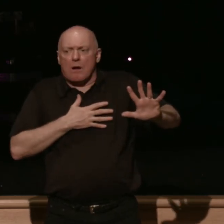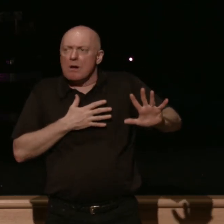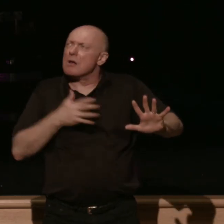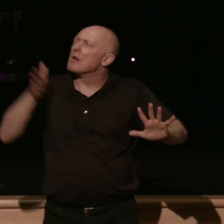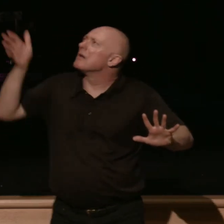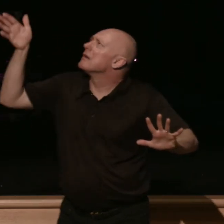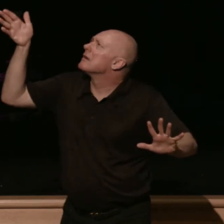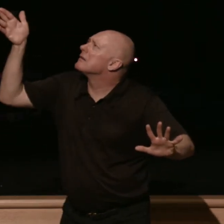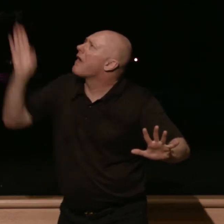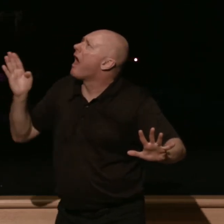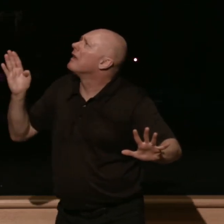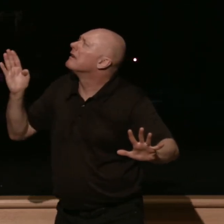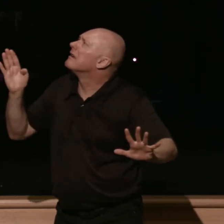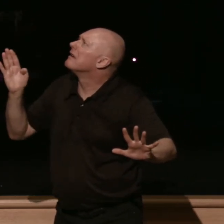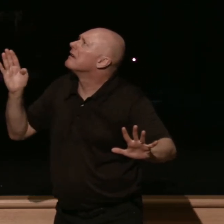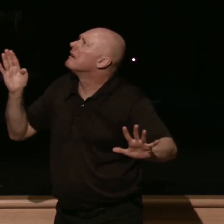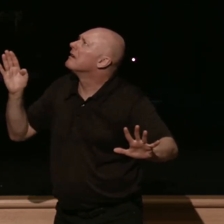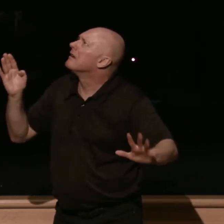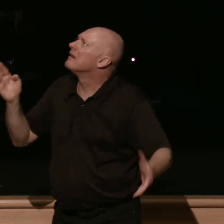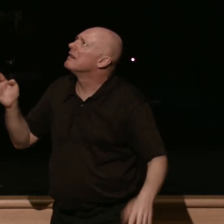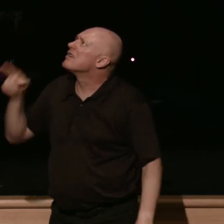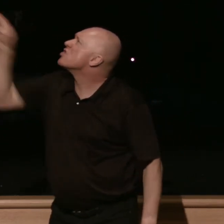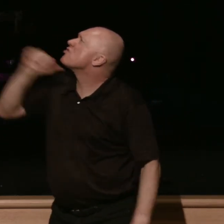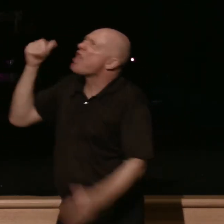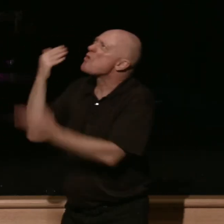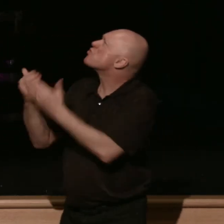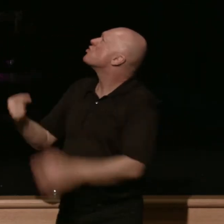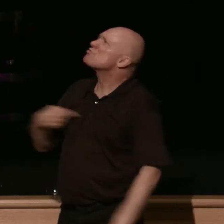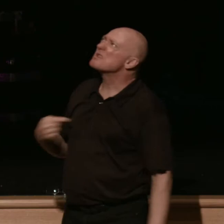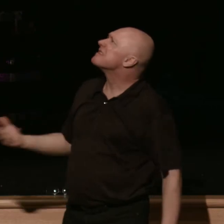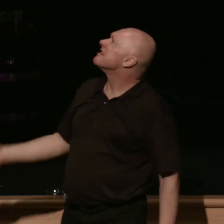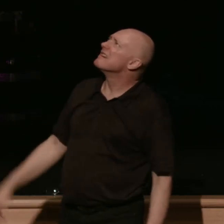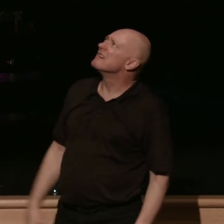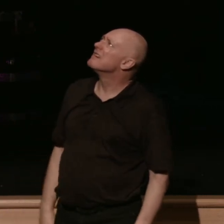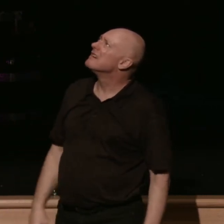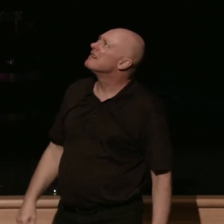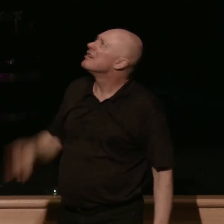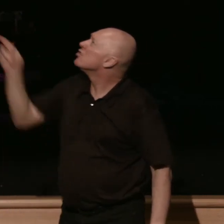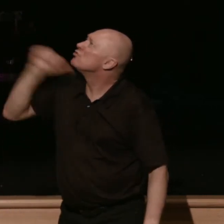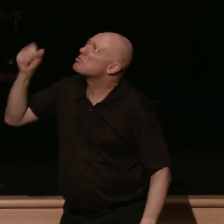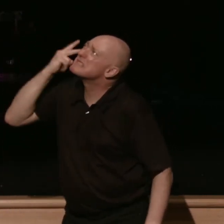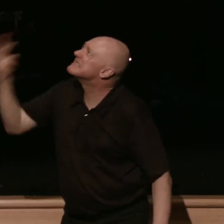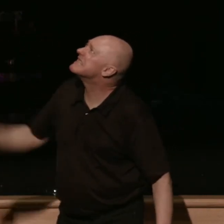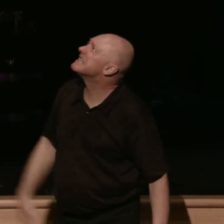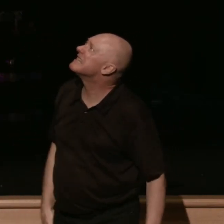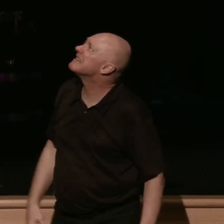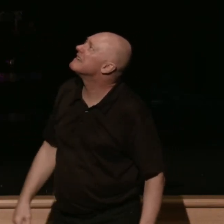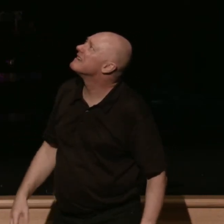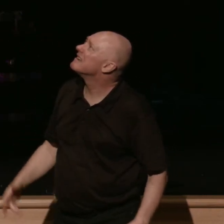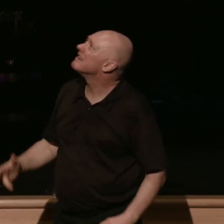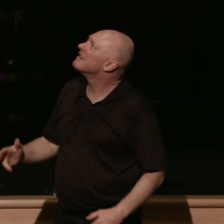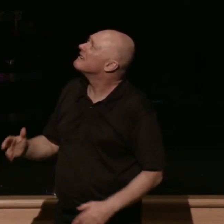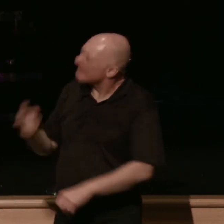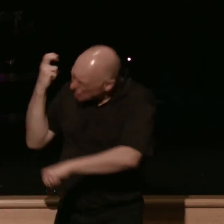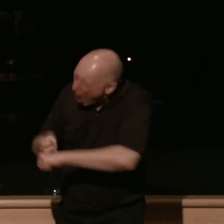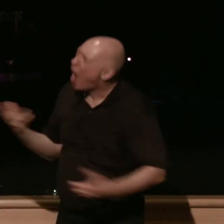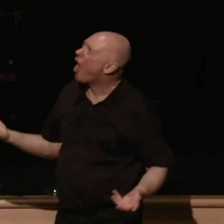you're not good don't you see the don't you see how hard it is you're not good